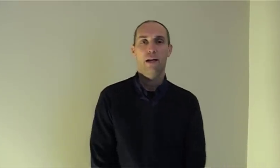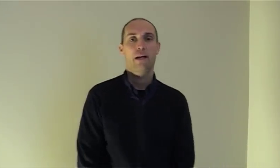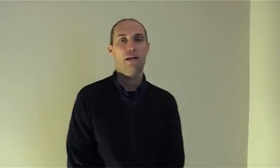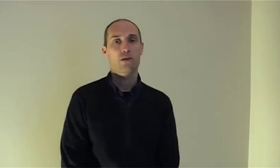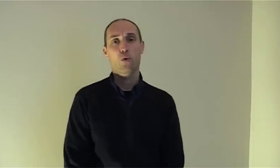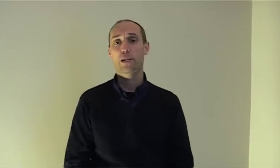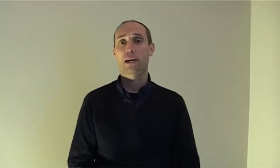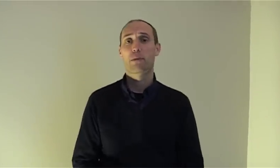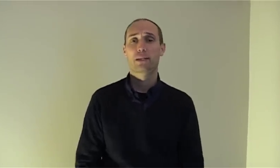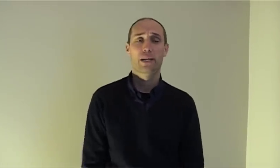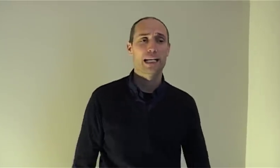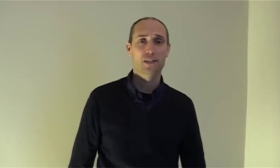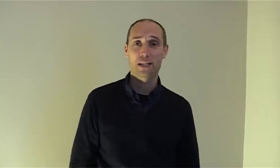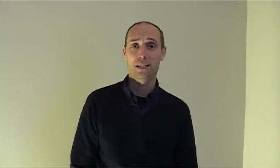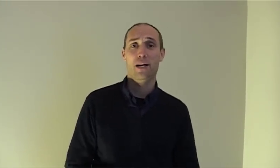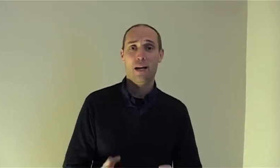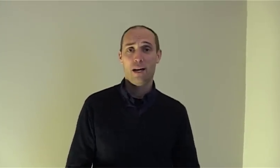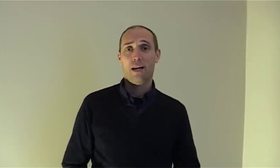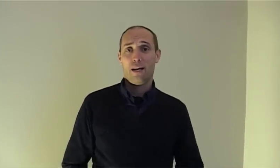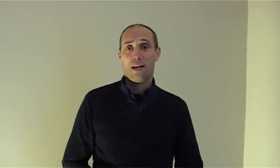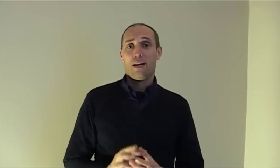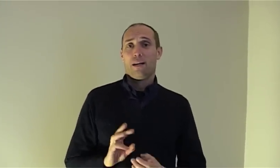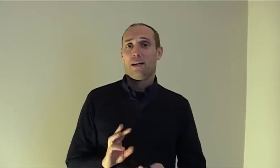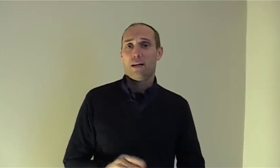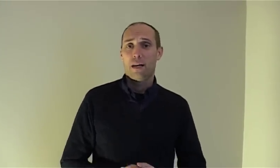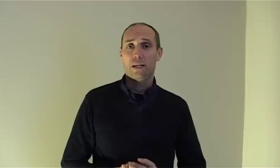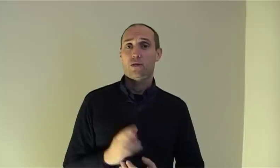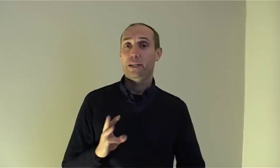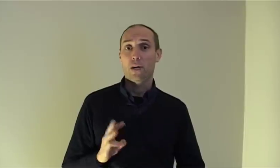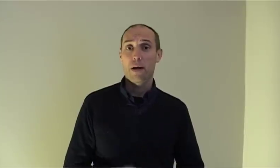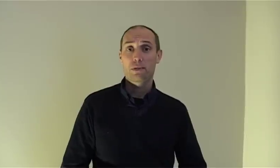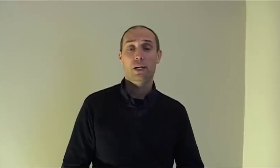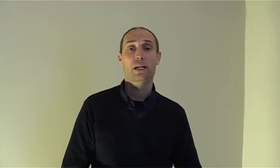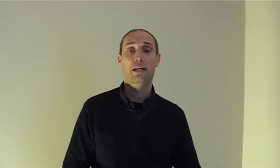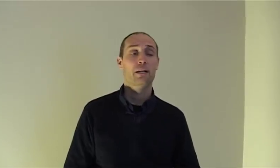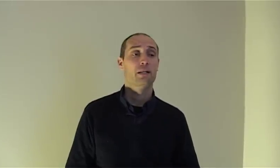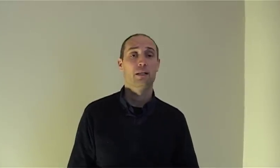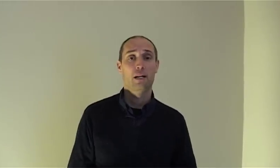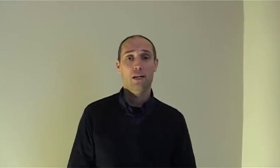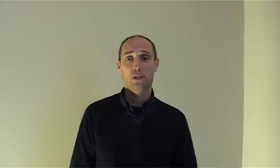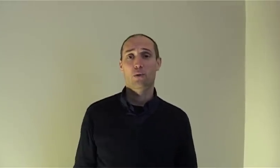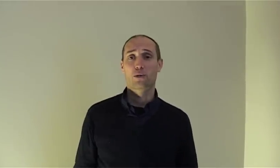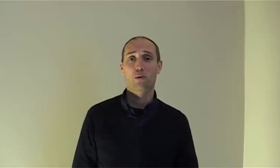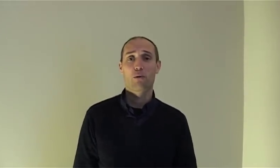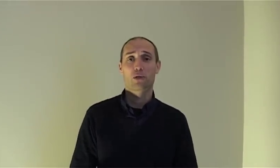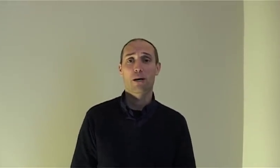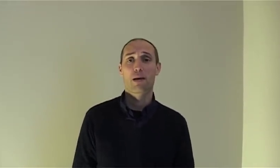so I always recommend doing exercises like this three times so we'll do it one more time